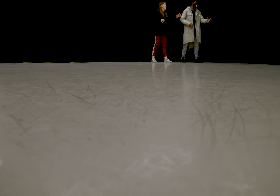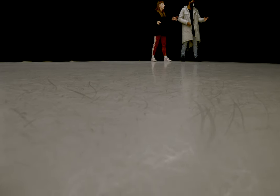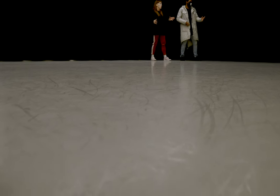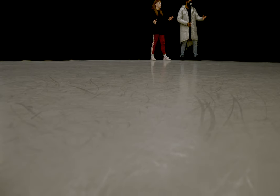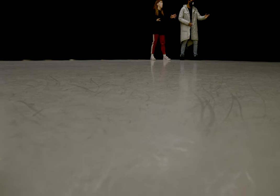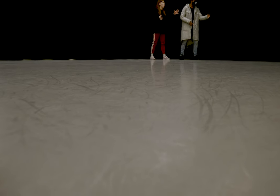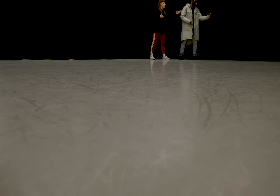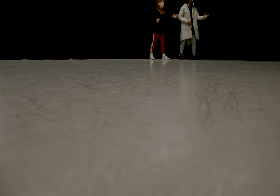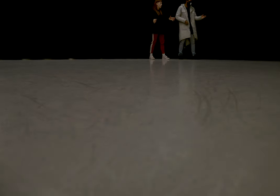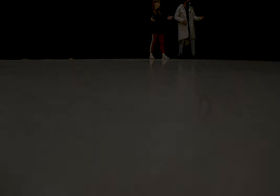Keep on dancing